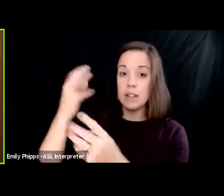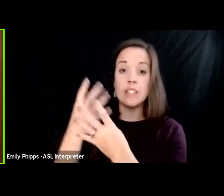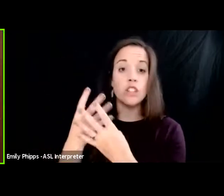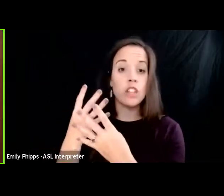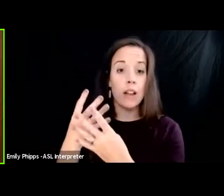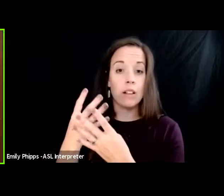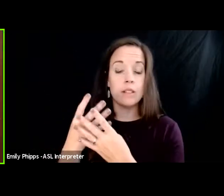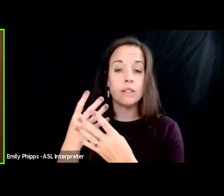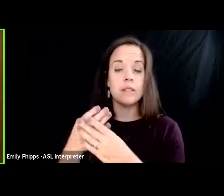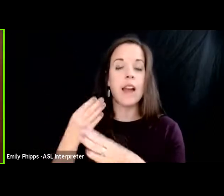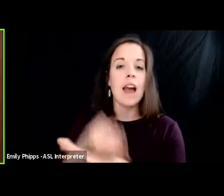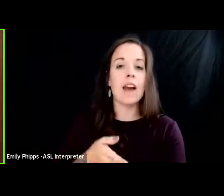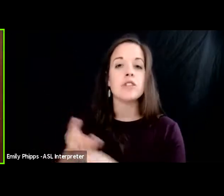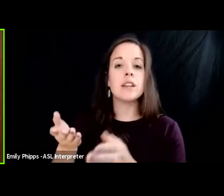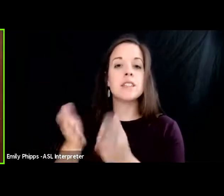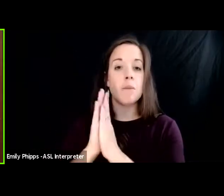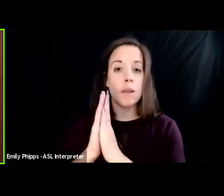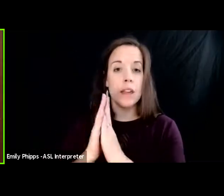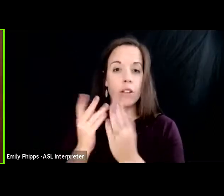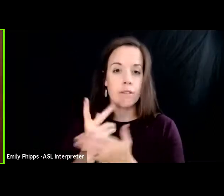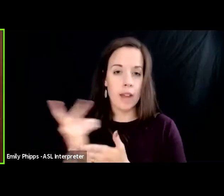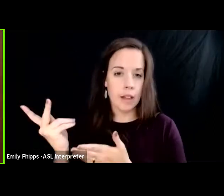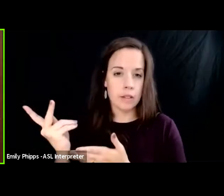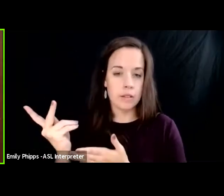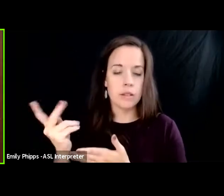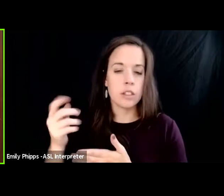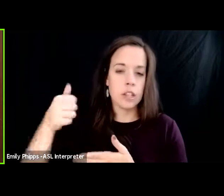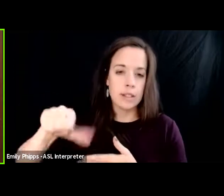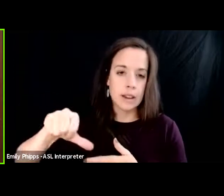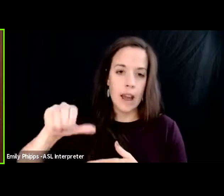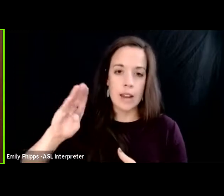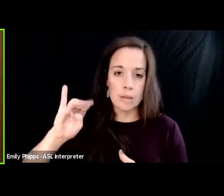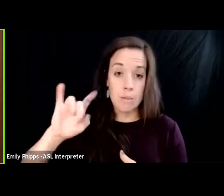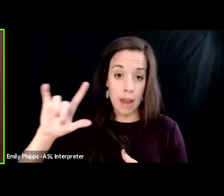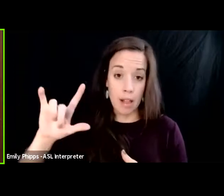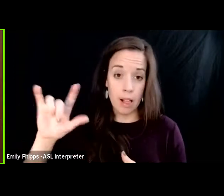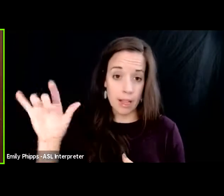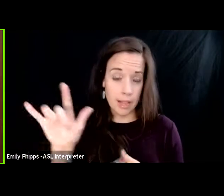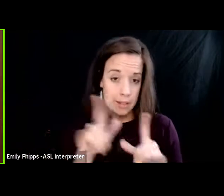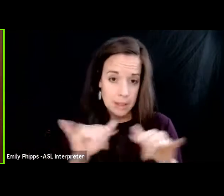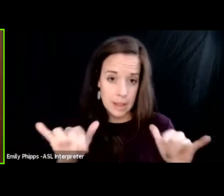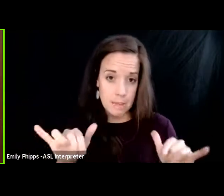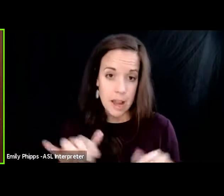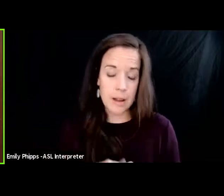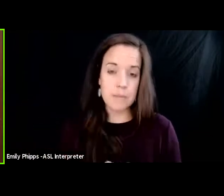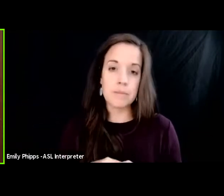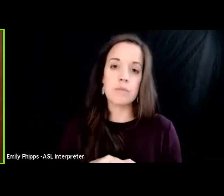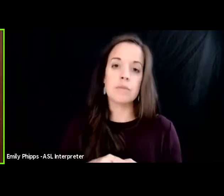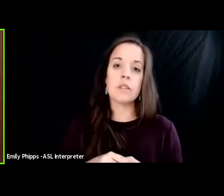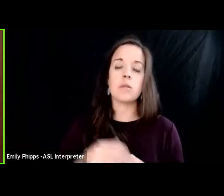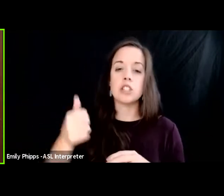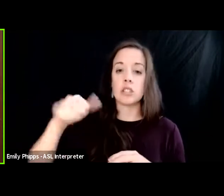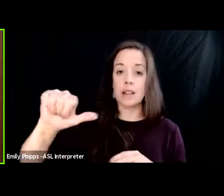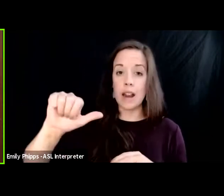his appeal failed she she denied him bail at the same time so when she denied him bail he appealed that that